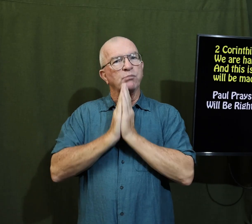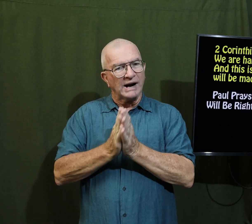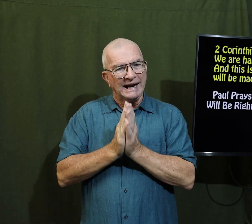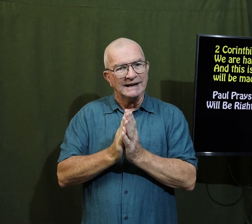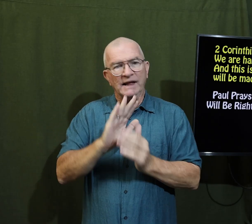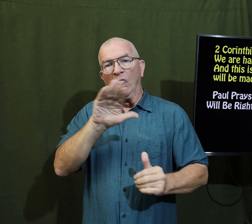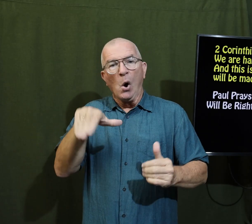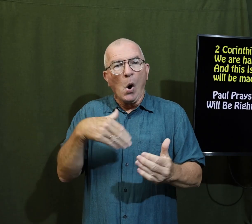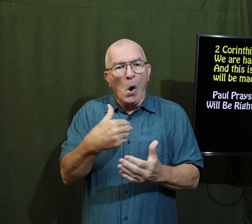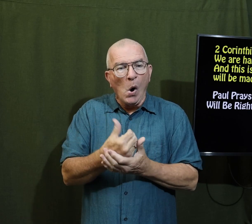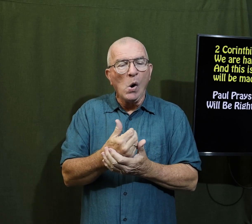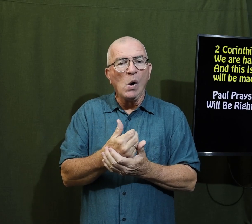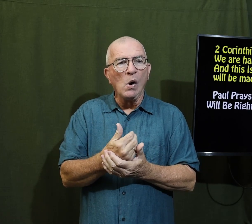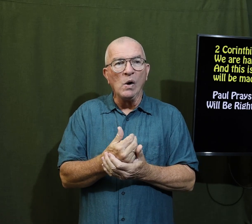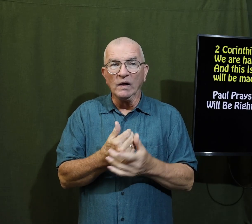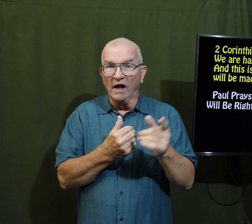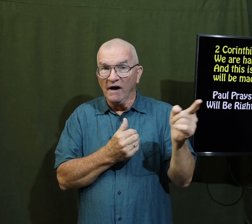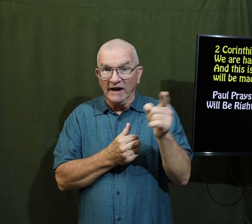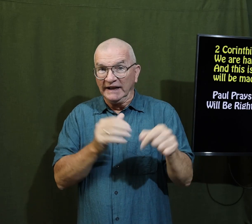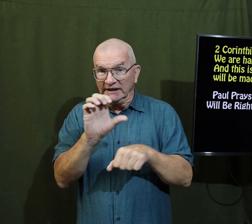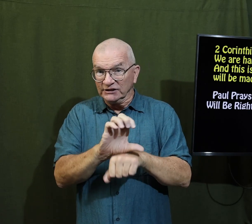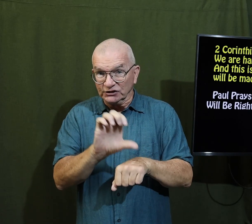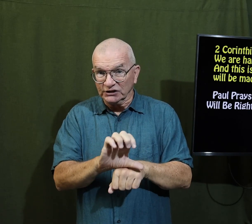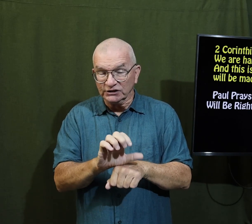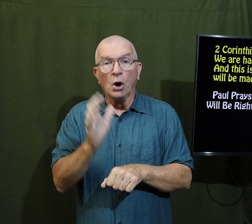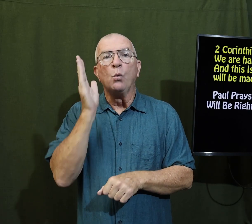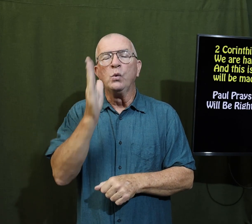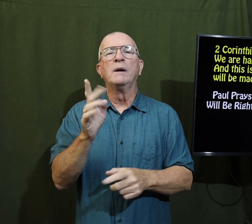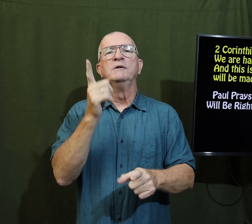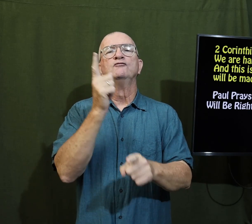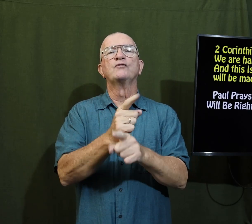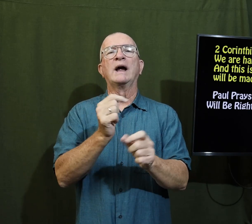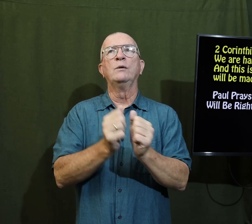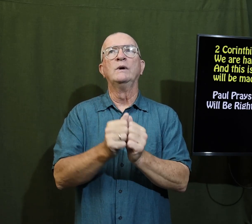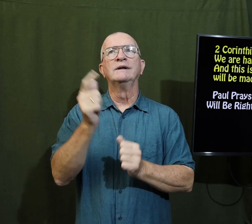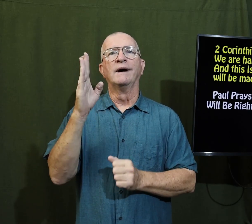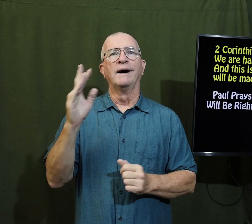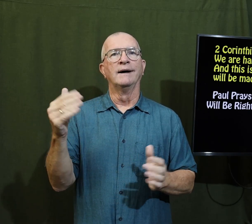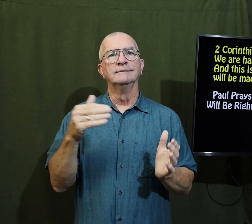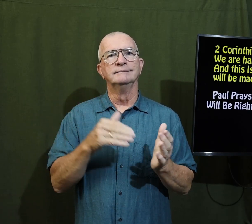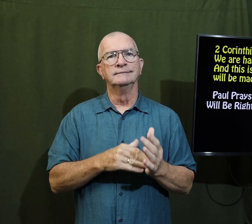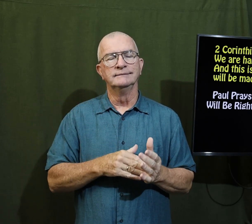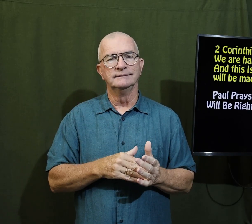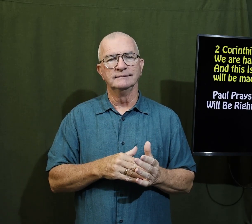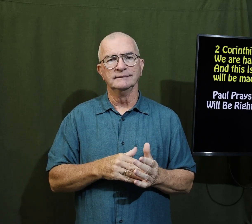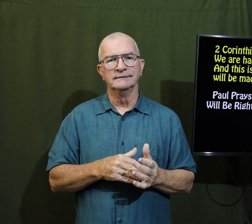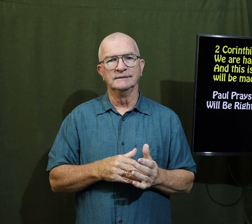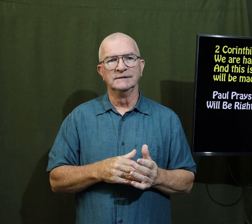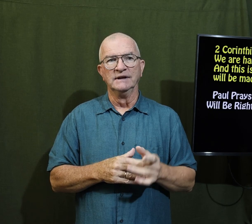Paul prays that all all of them in the church will be right with God again